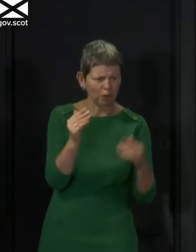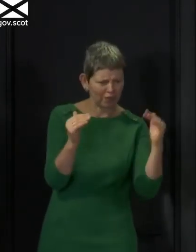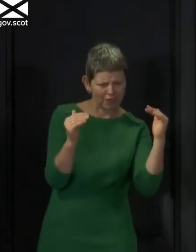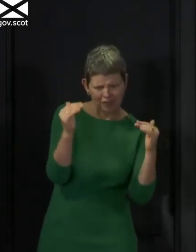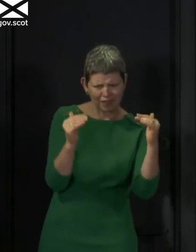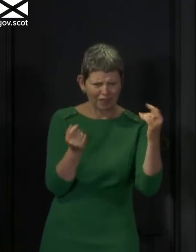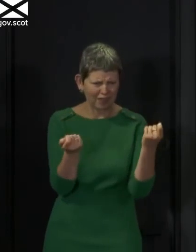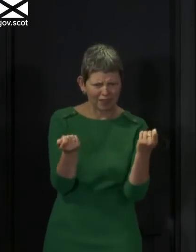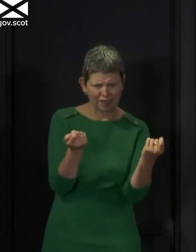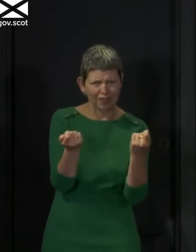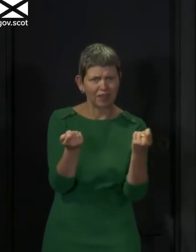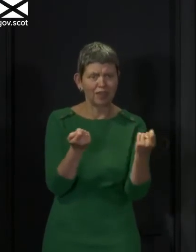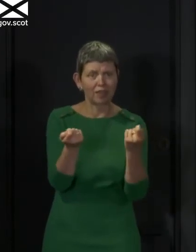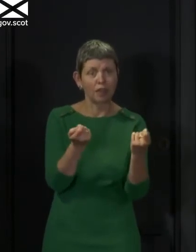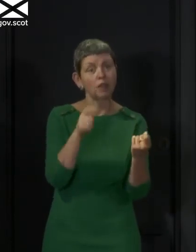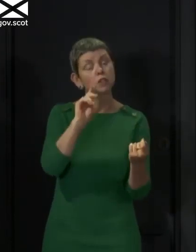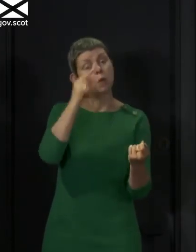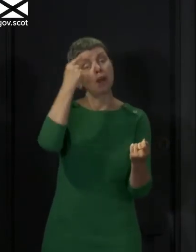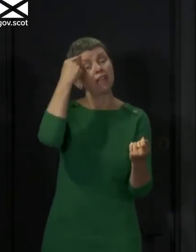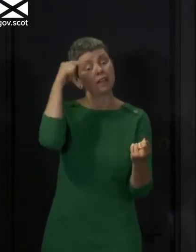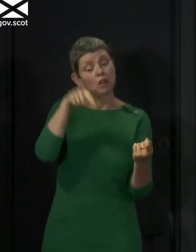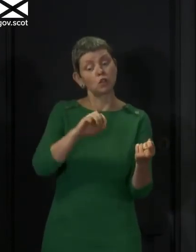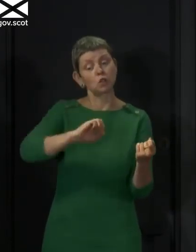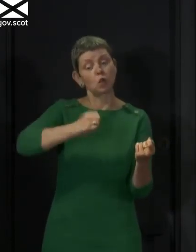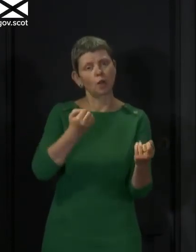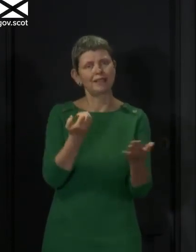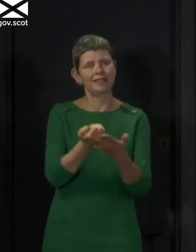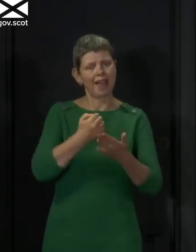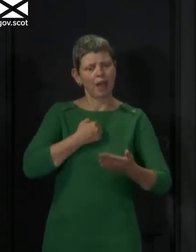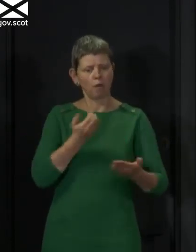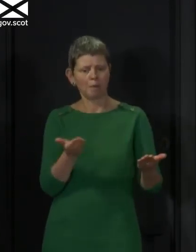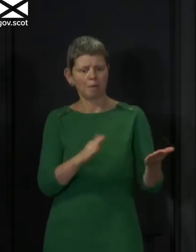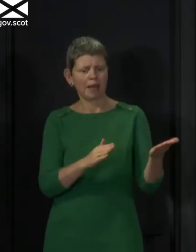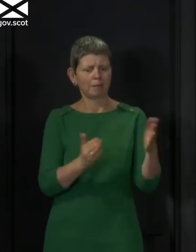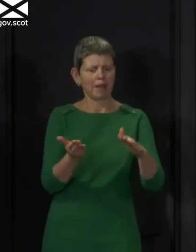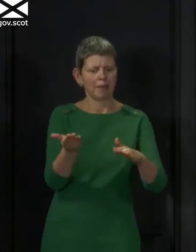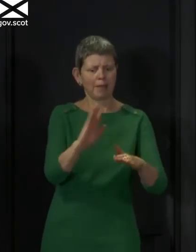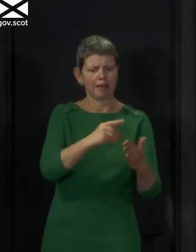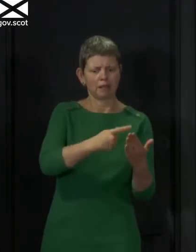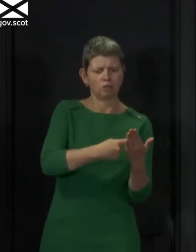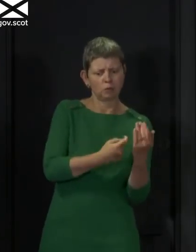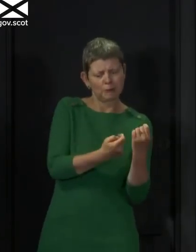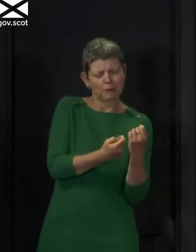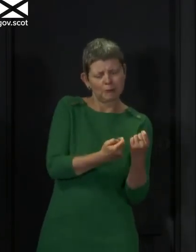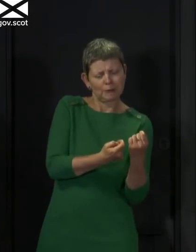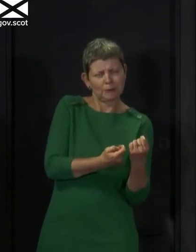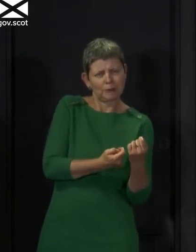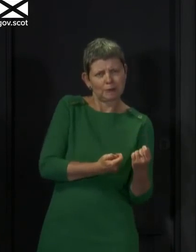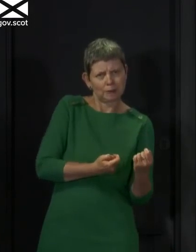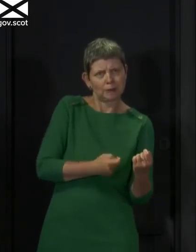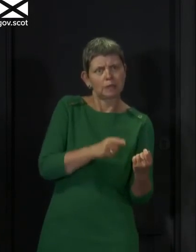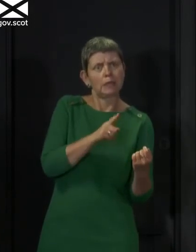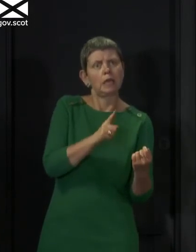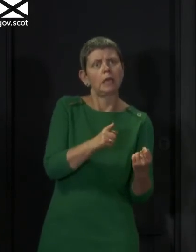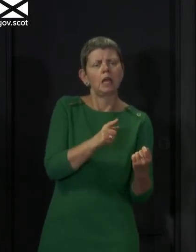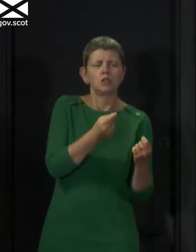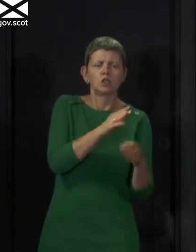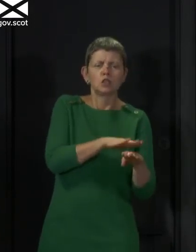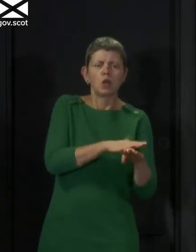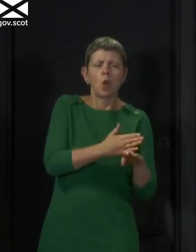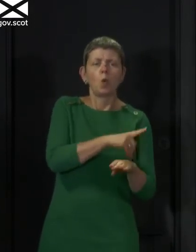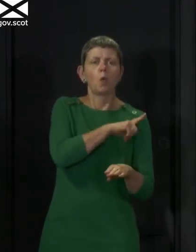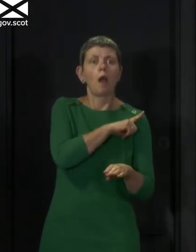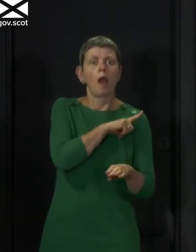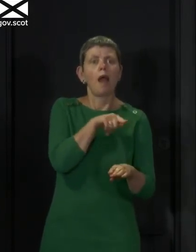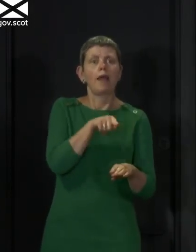pace in Scotland that we think is right and in the overall longer-term interest of not just opening the economy up, but opening the